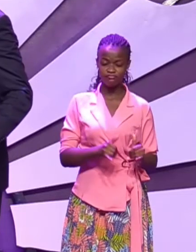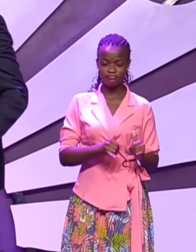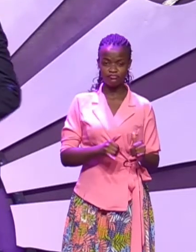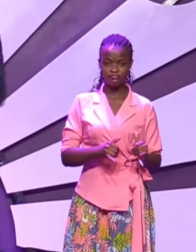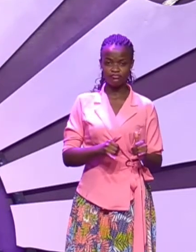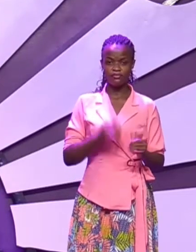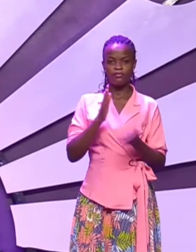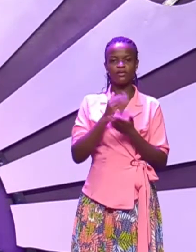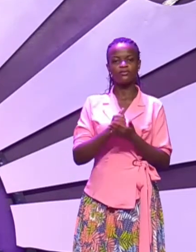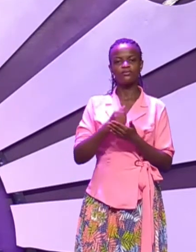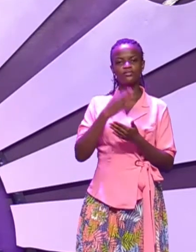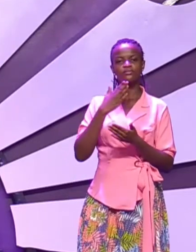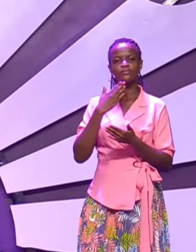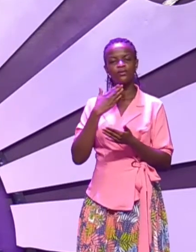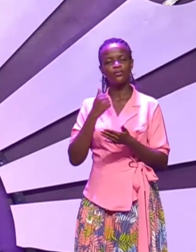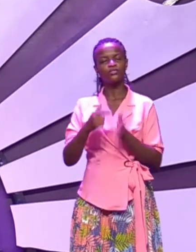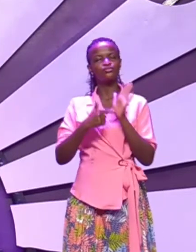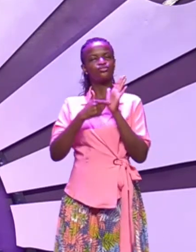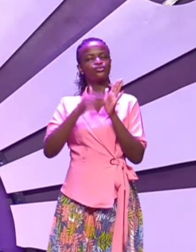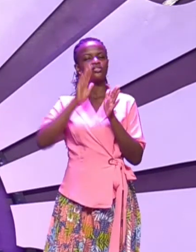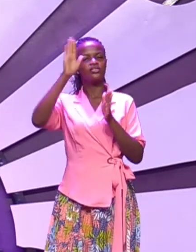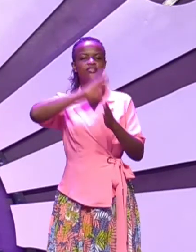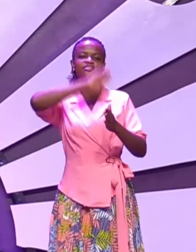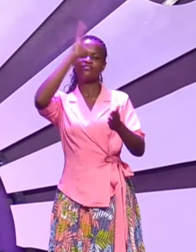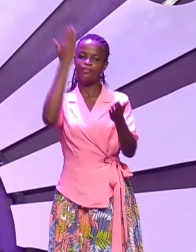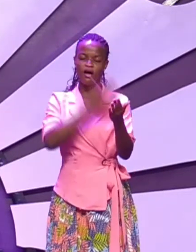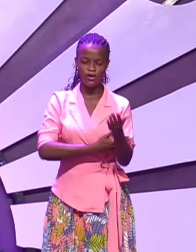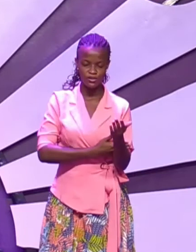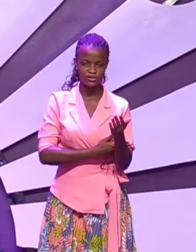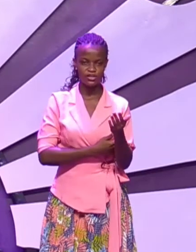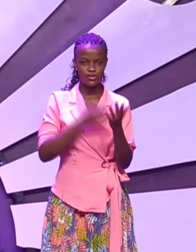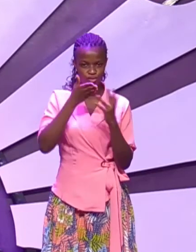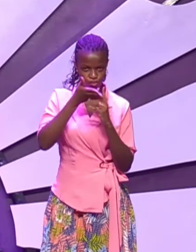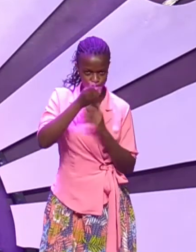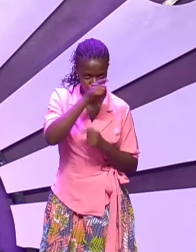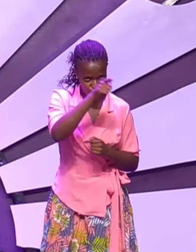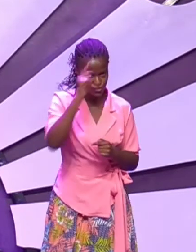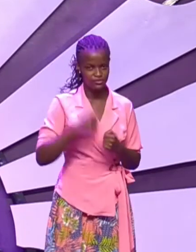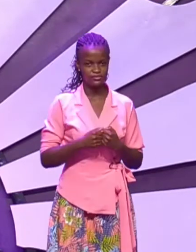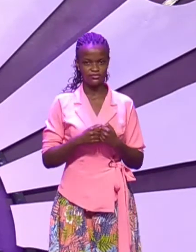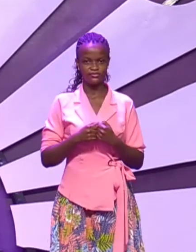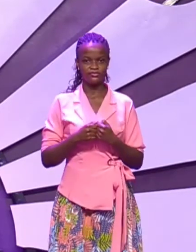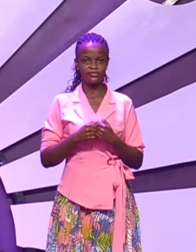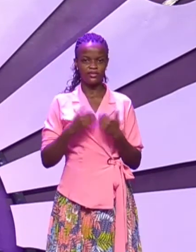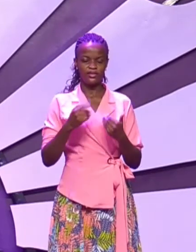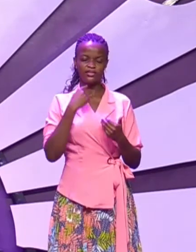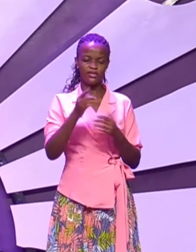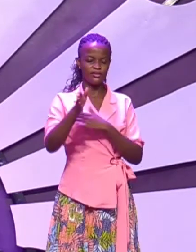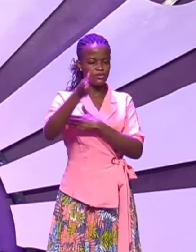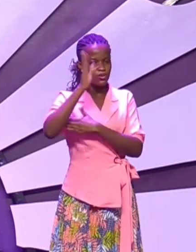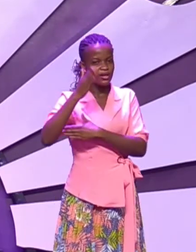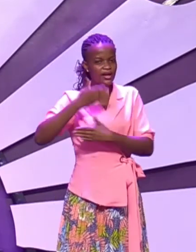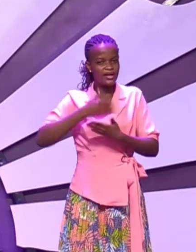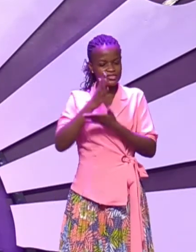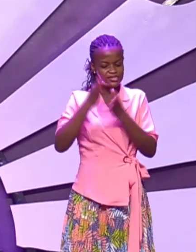because he wants to display his power through you I said God has got